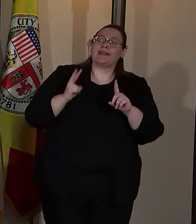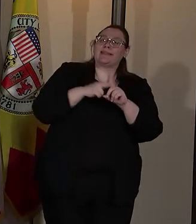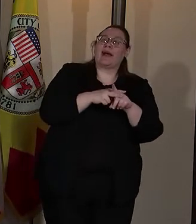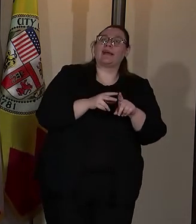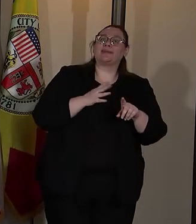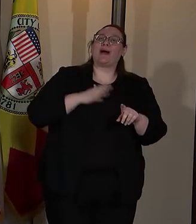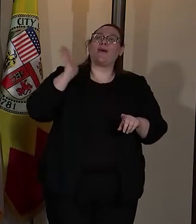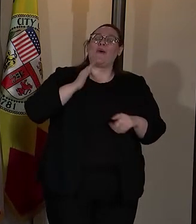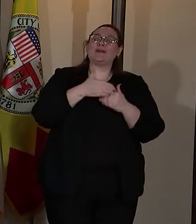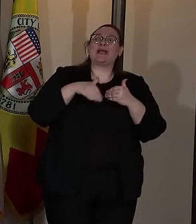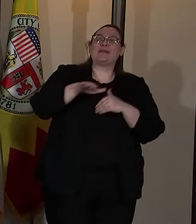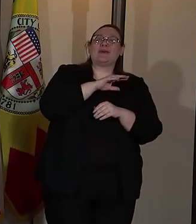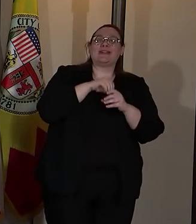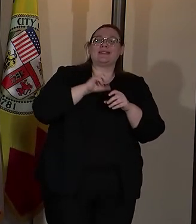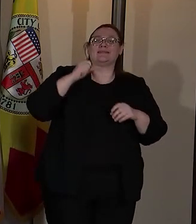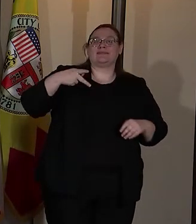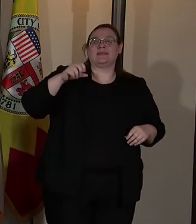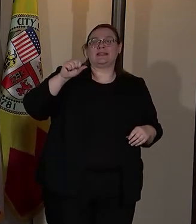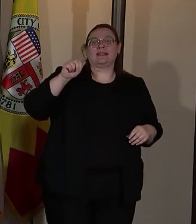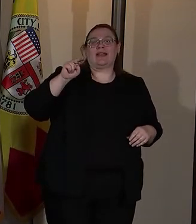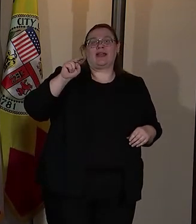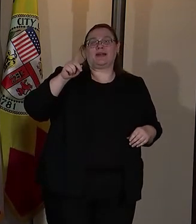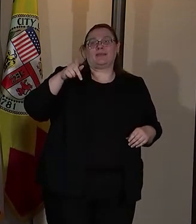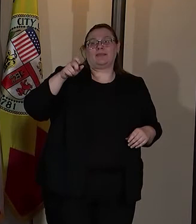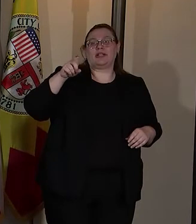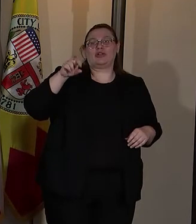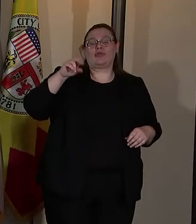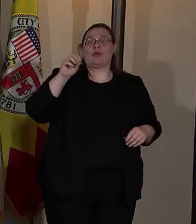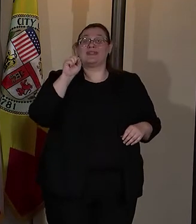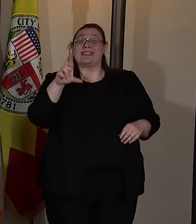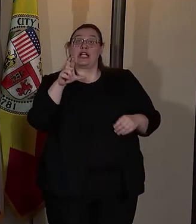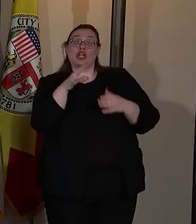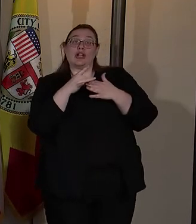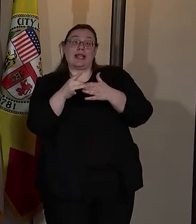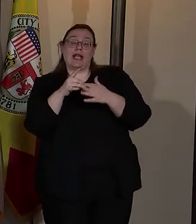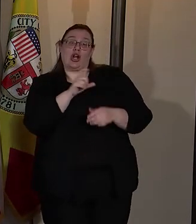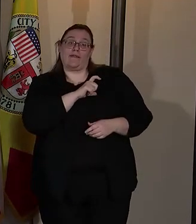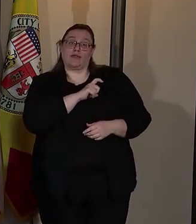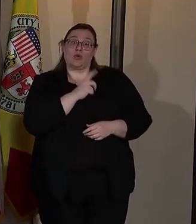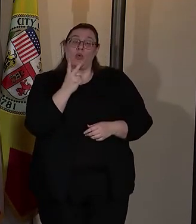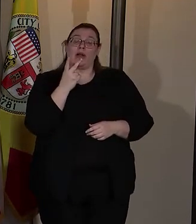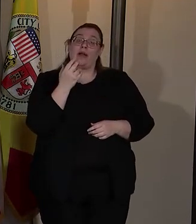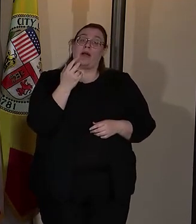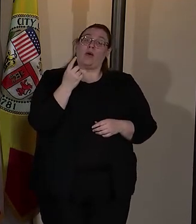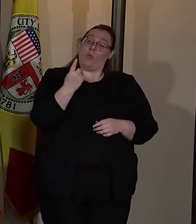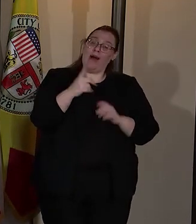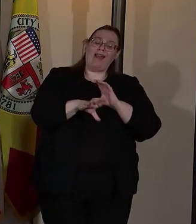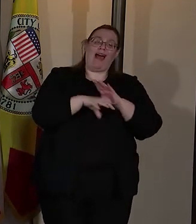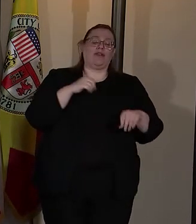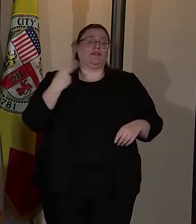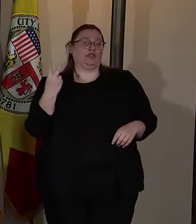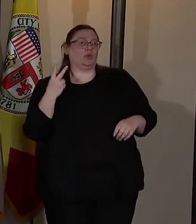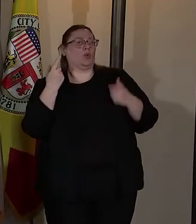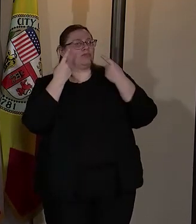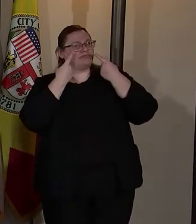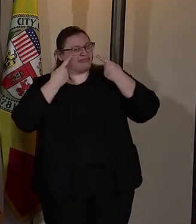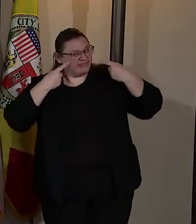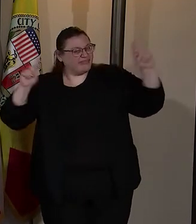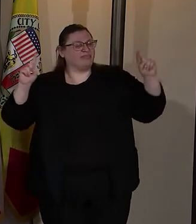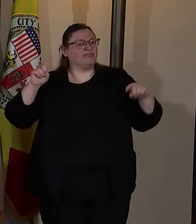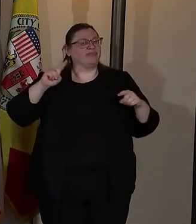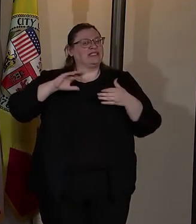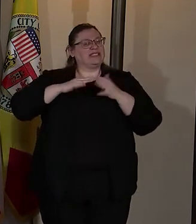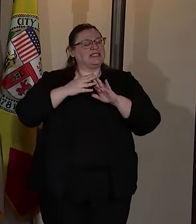own neighborhood in San Pedro as a senior lead officer, one of LAPD's two widely successful community policing programs.